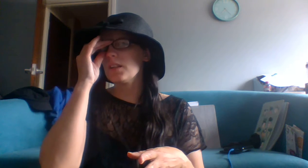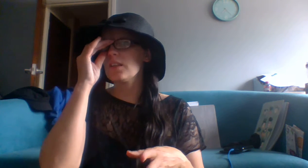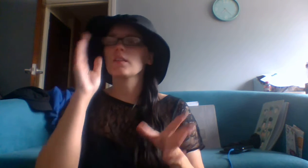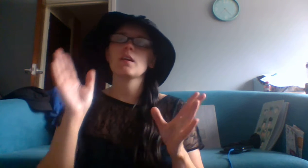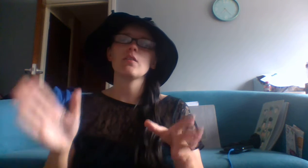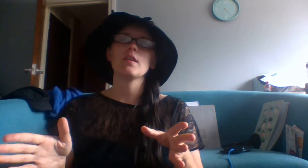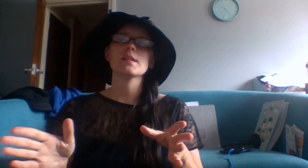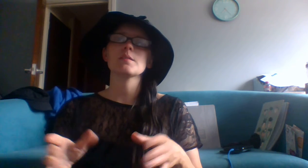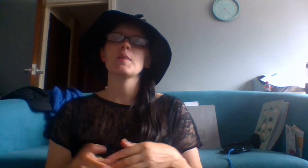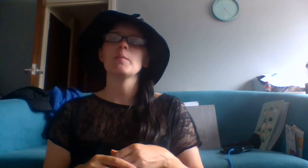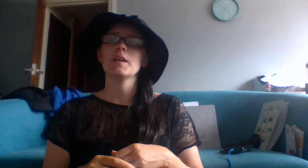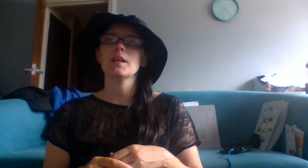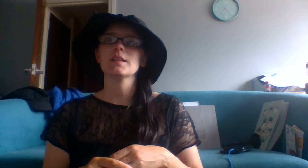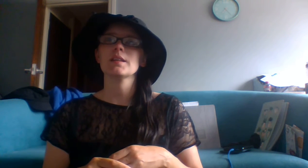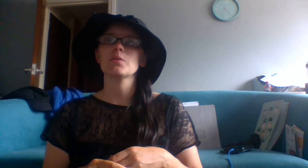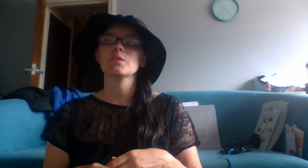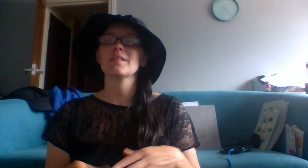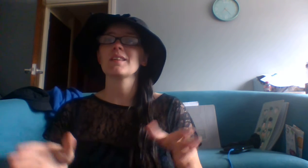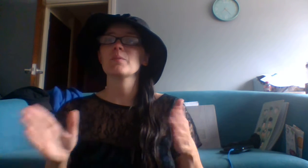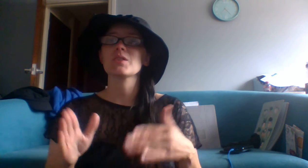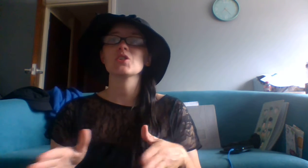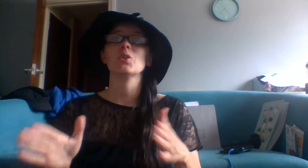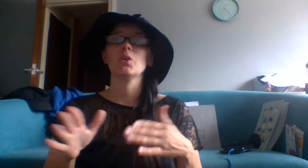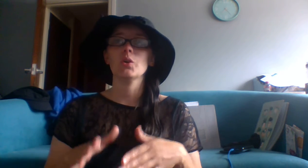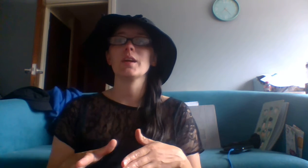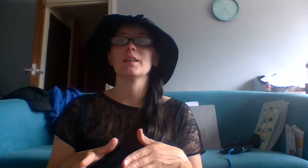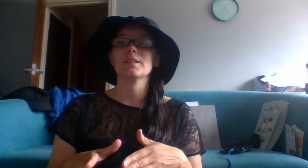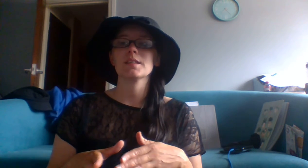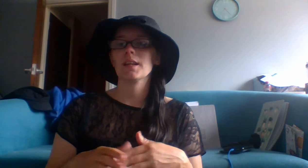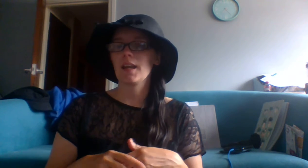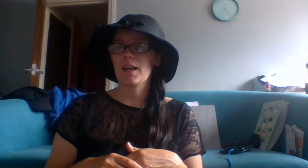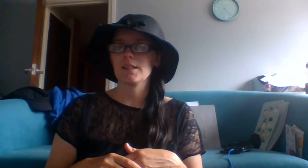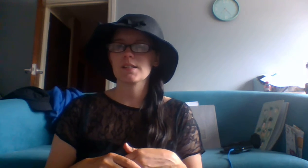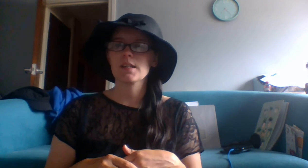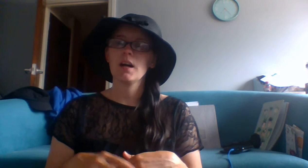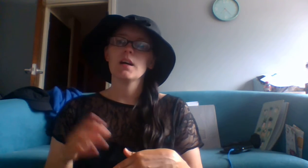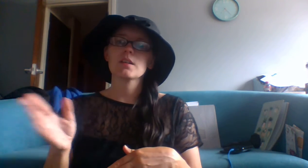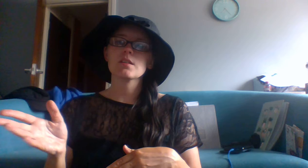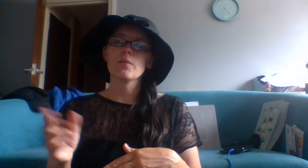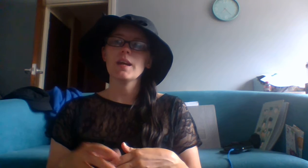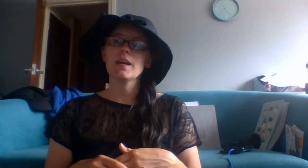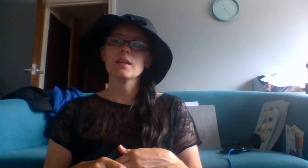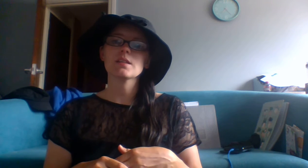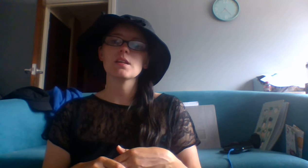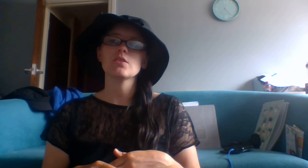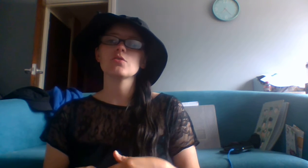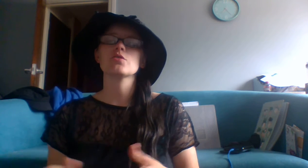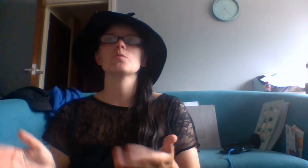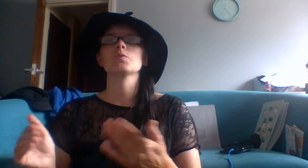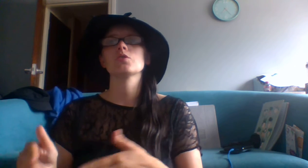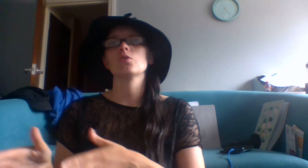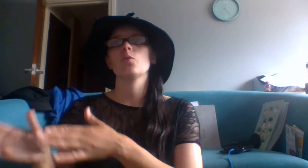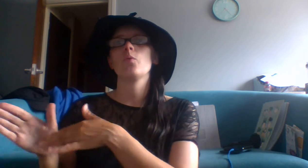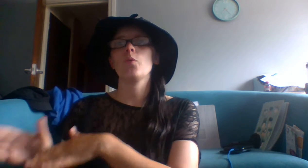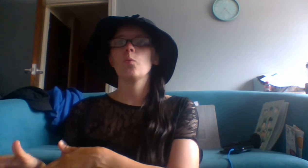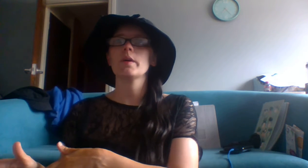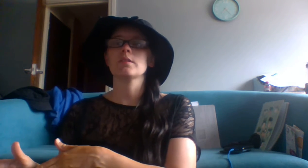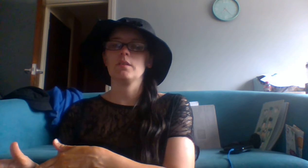only theorized that maybe he had killed her. They were still looking into the case. So he continued to pursue the widow.